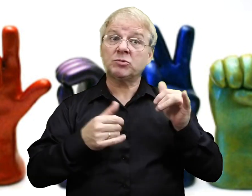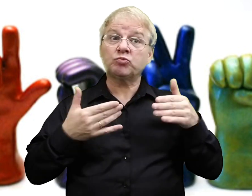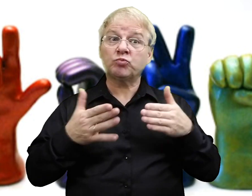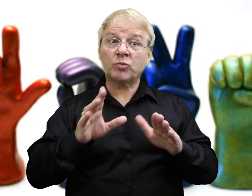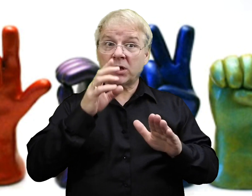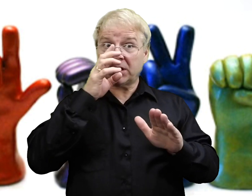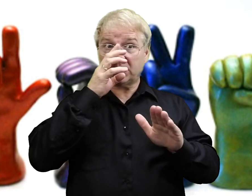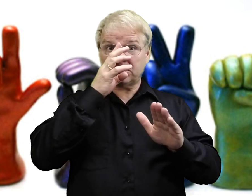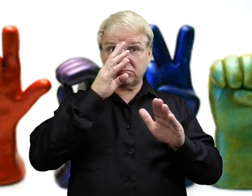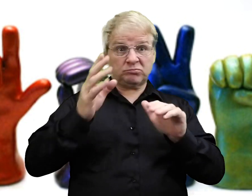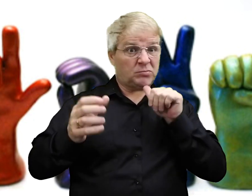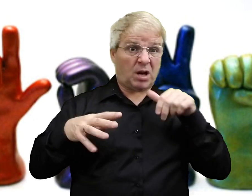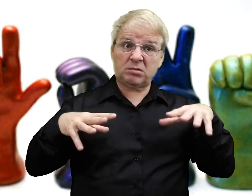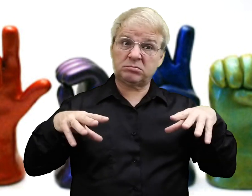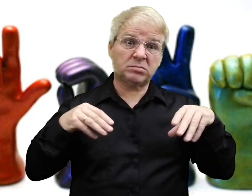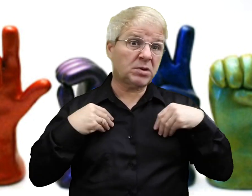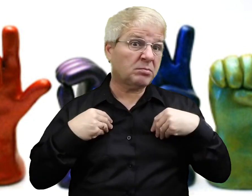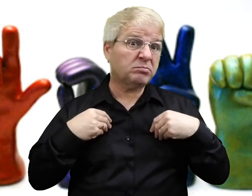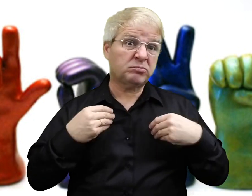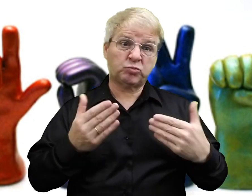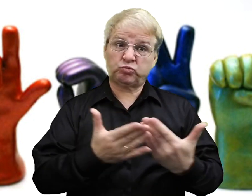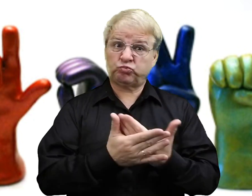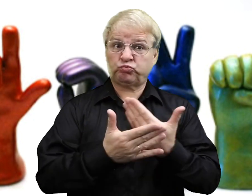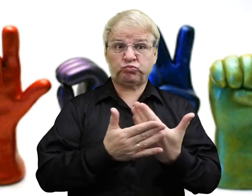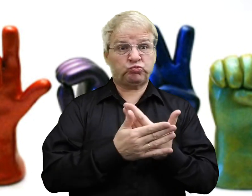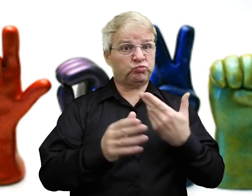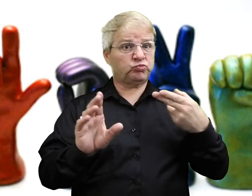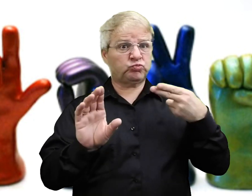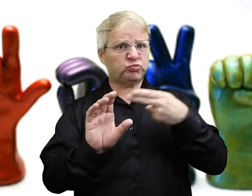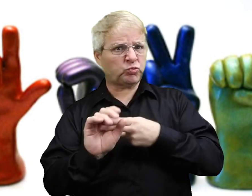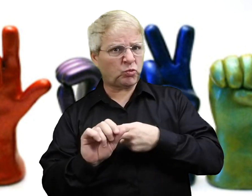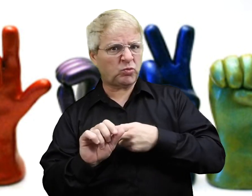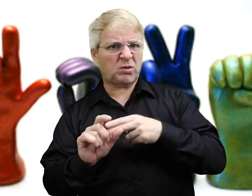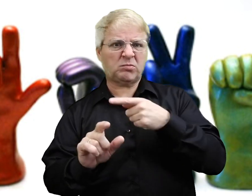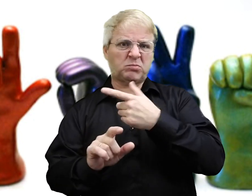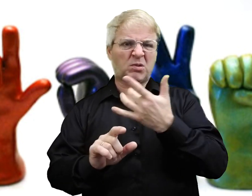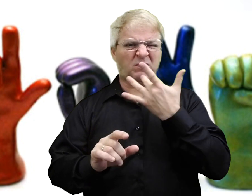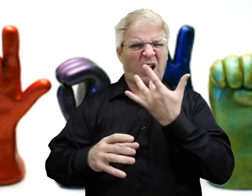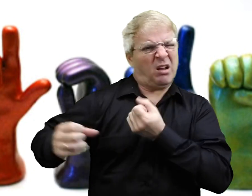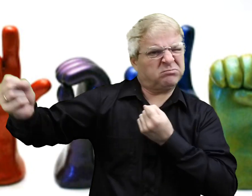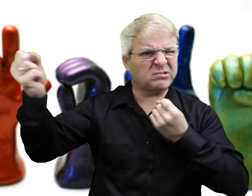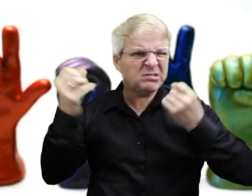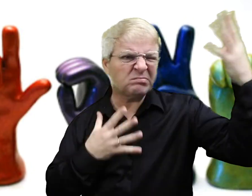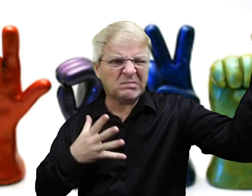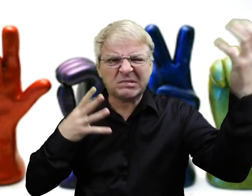So many people part of the Deaf culture are that way and they don't accept newcomers to join their group.